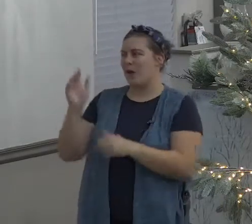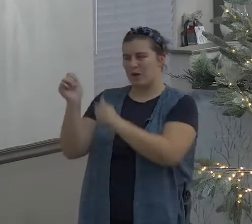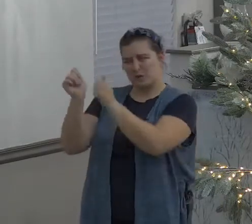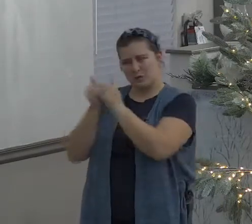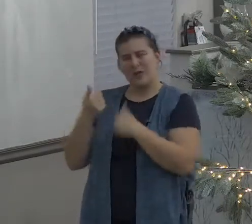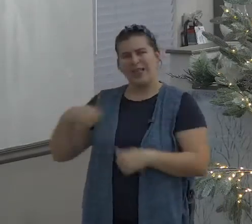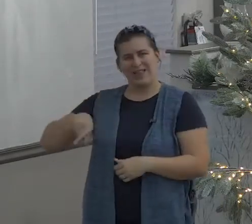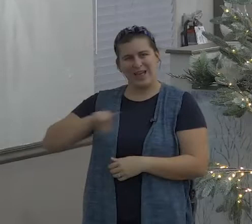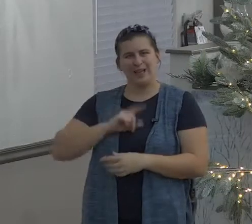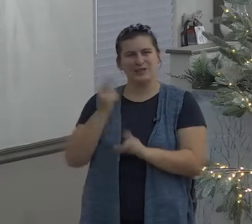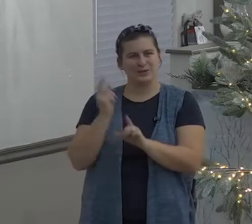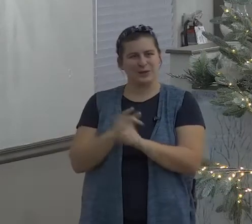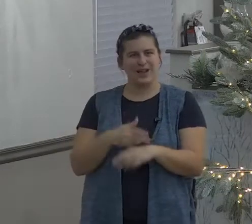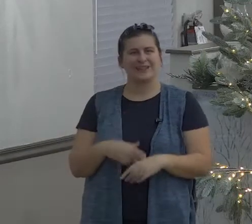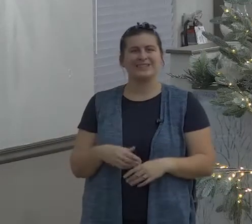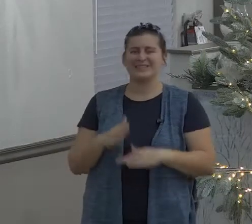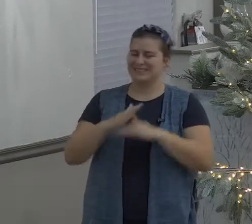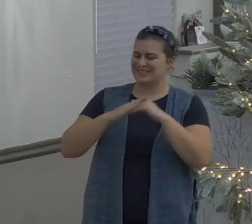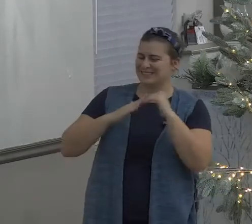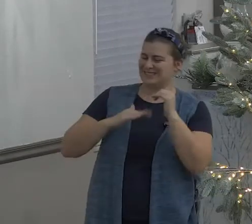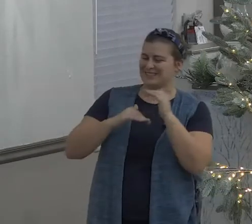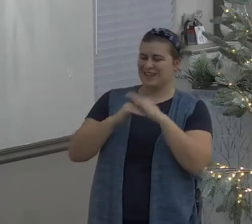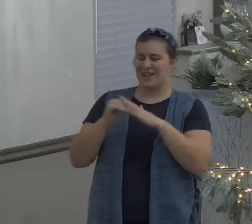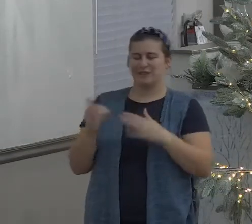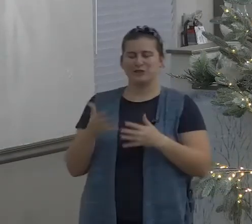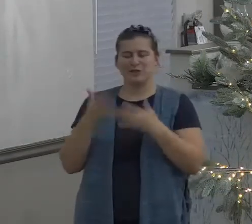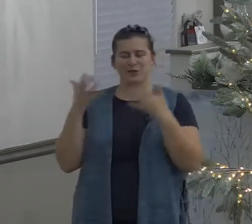fear no evil for thou art with me